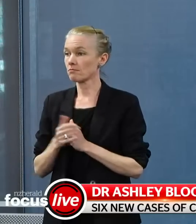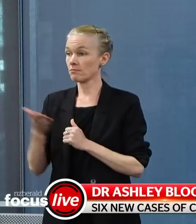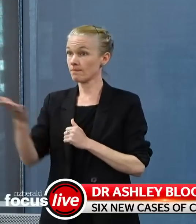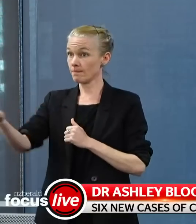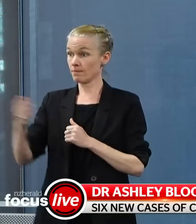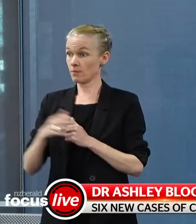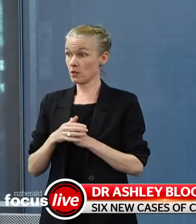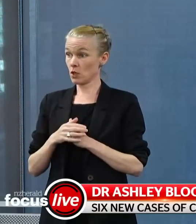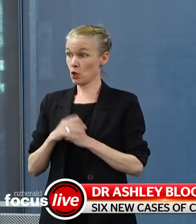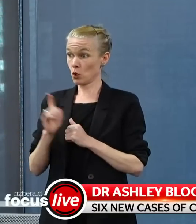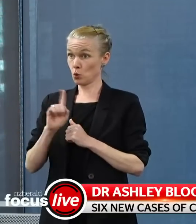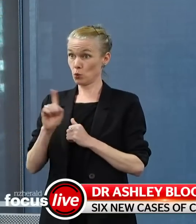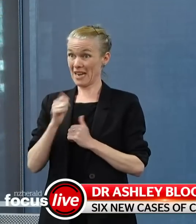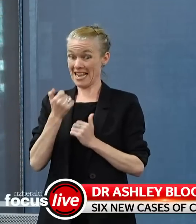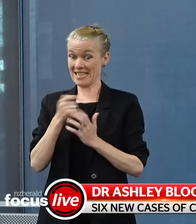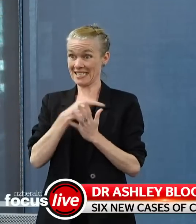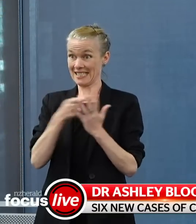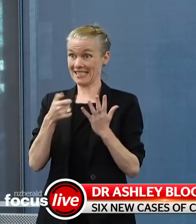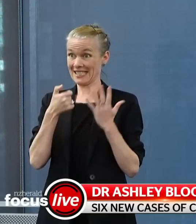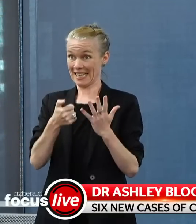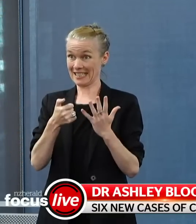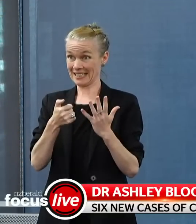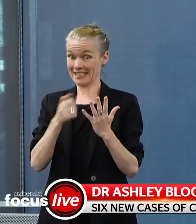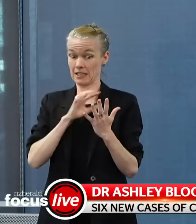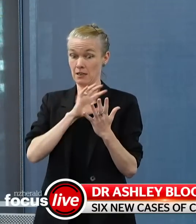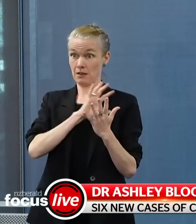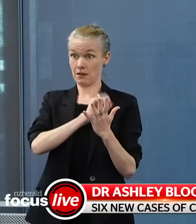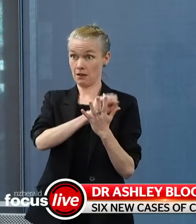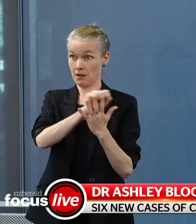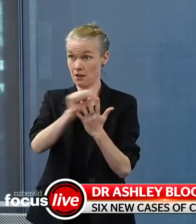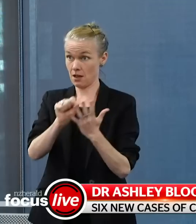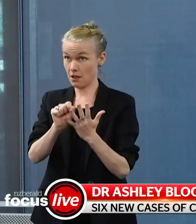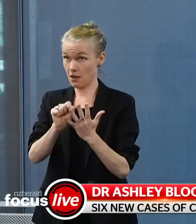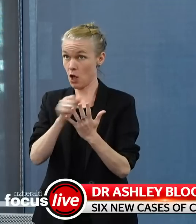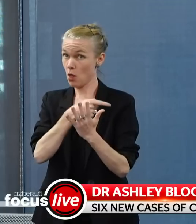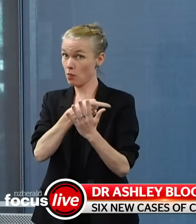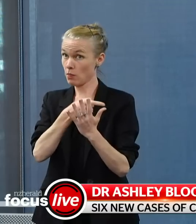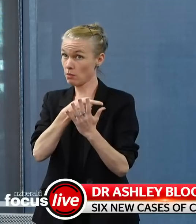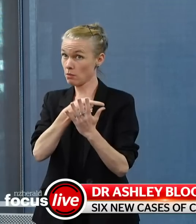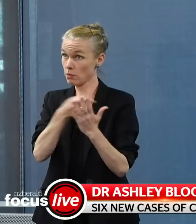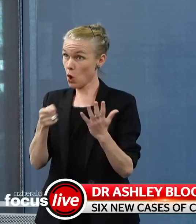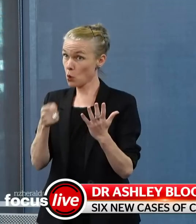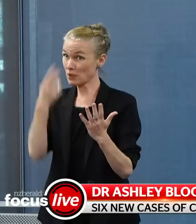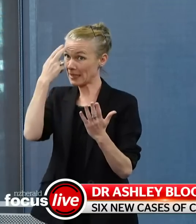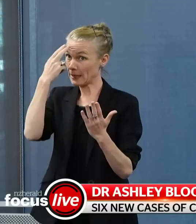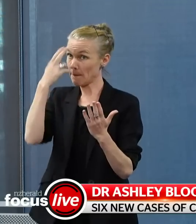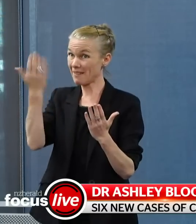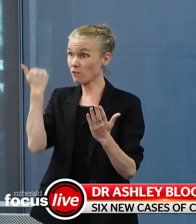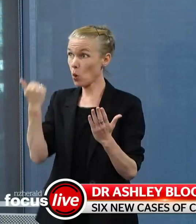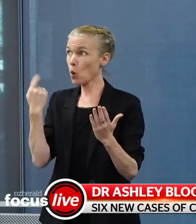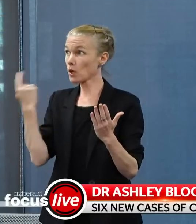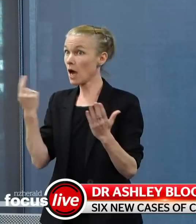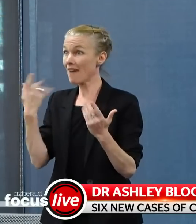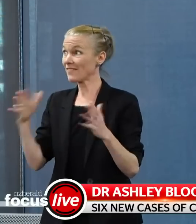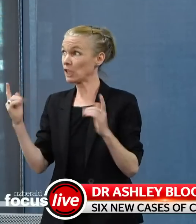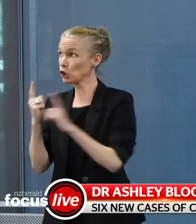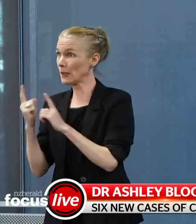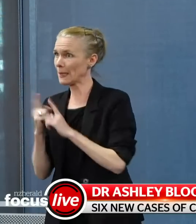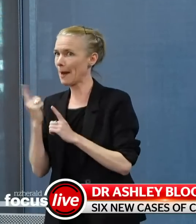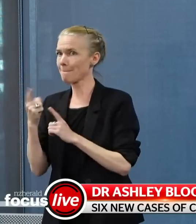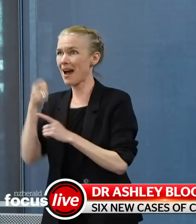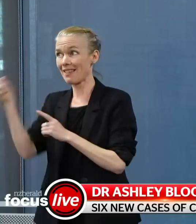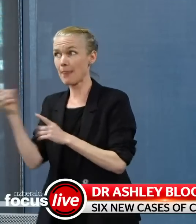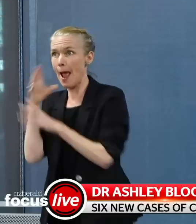people today that were previously undisclosed close contacts? No, these were all people who actually two of them